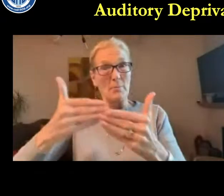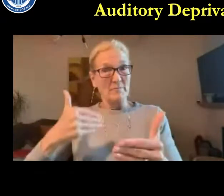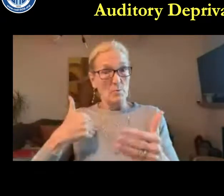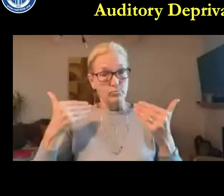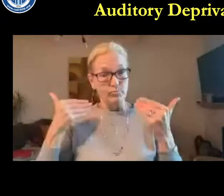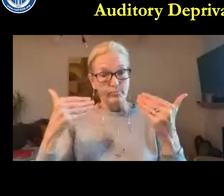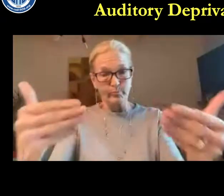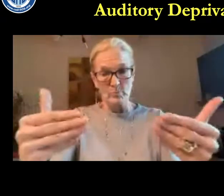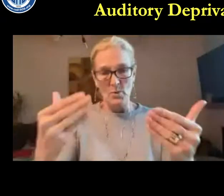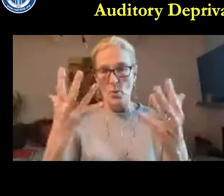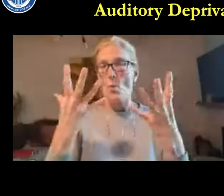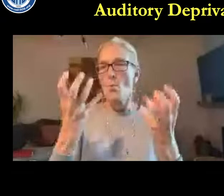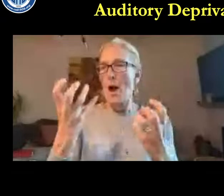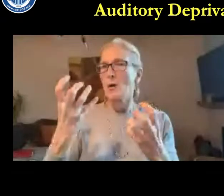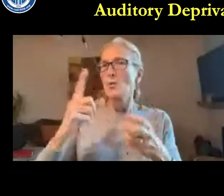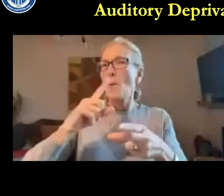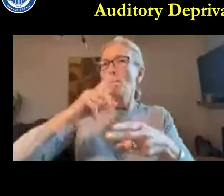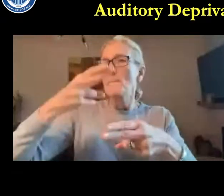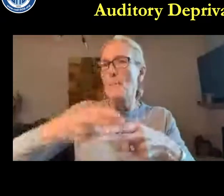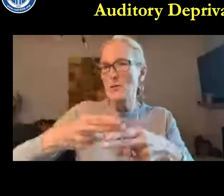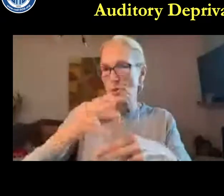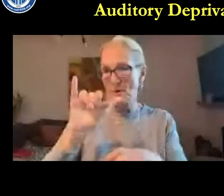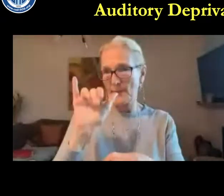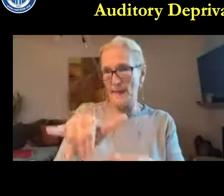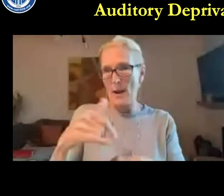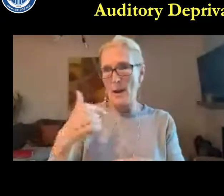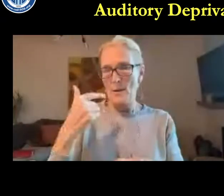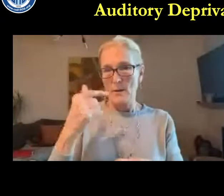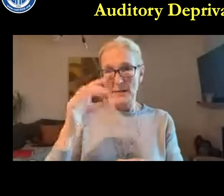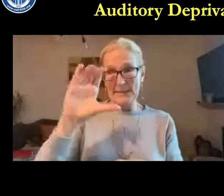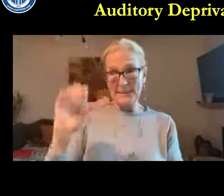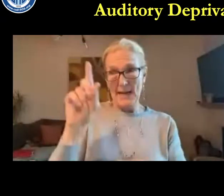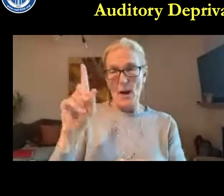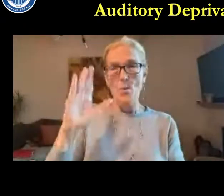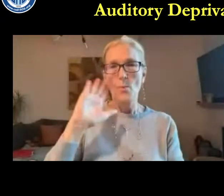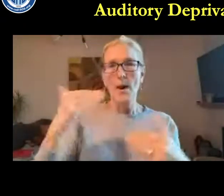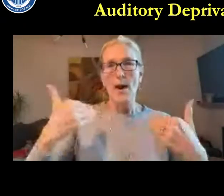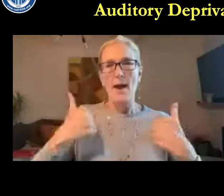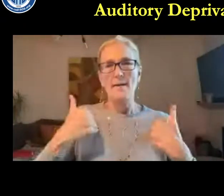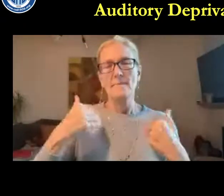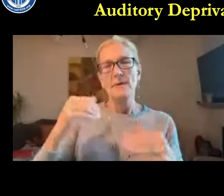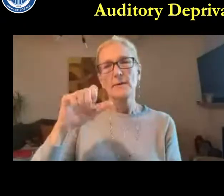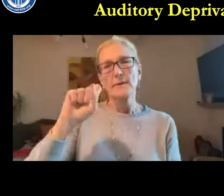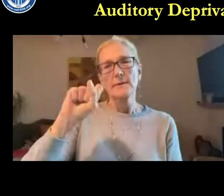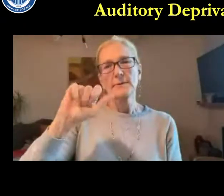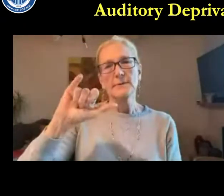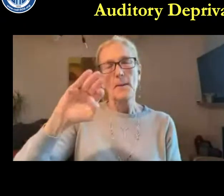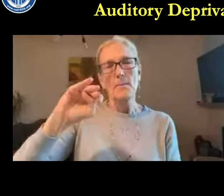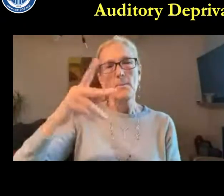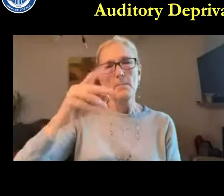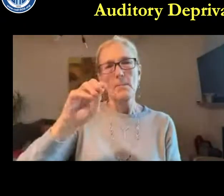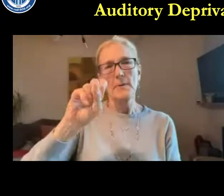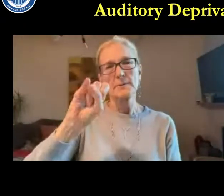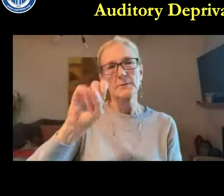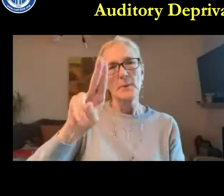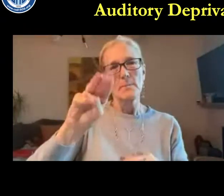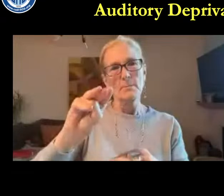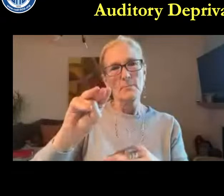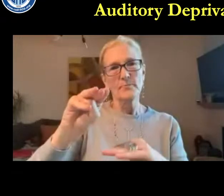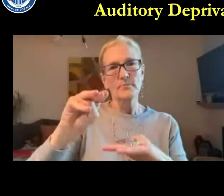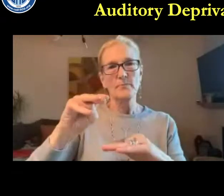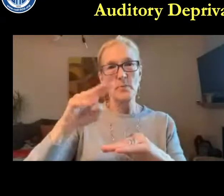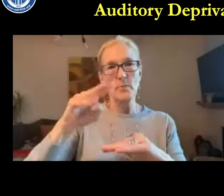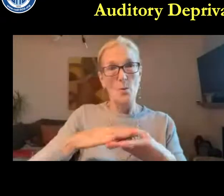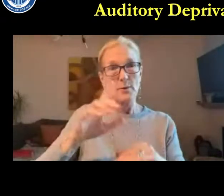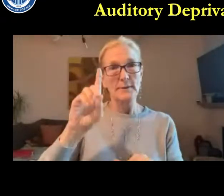Our ninth and final webinar for the year will be next month. Before we get going, I do want to mention